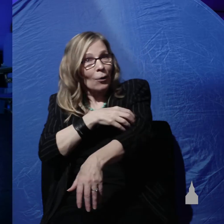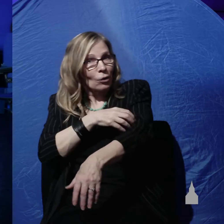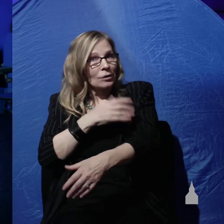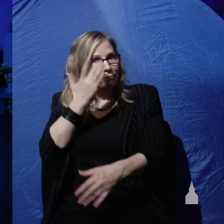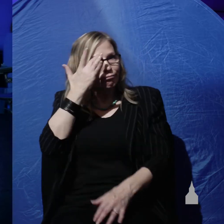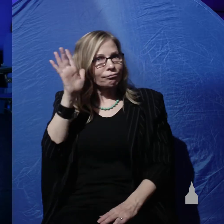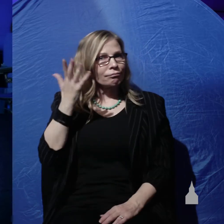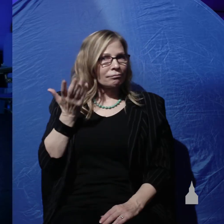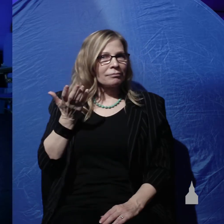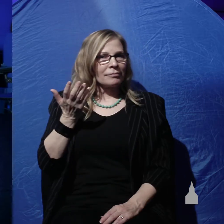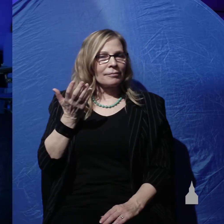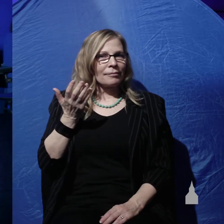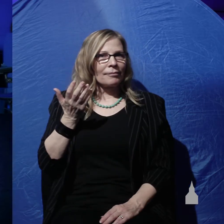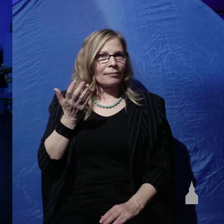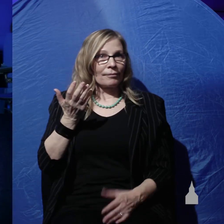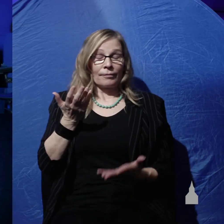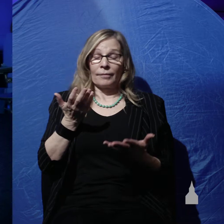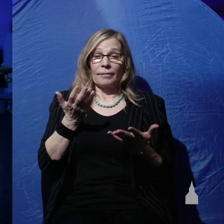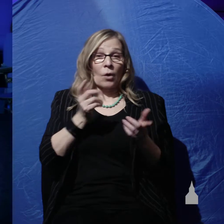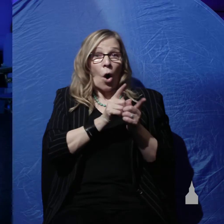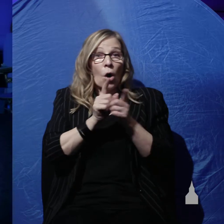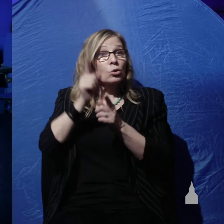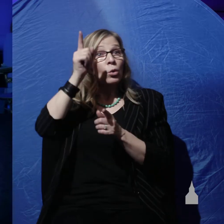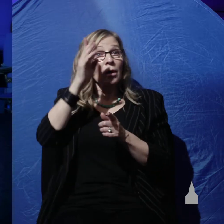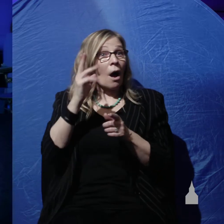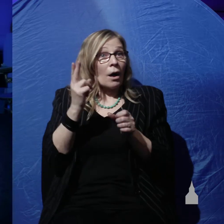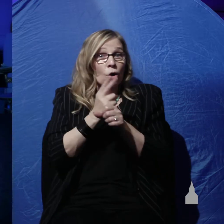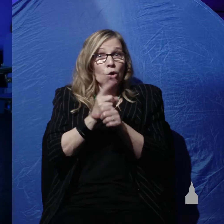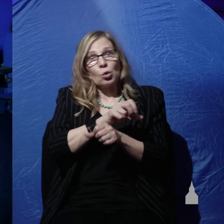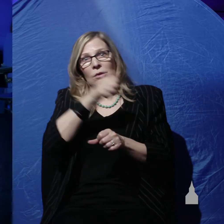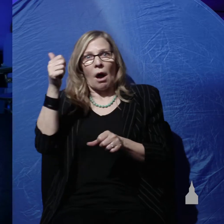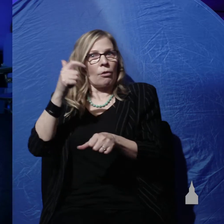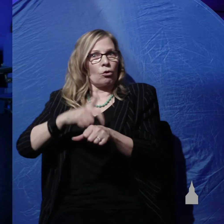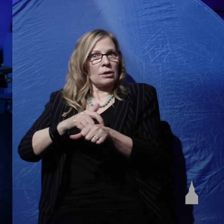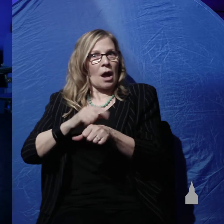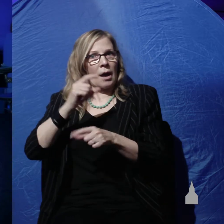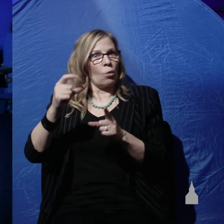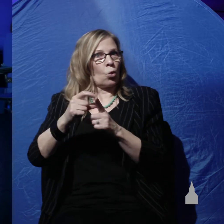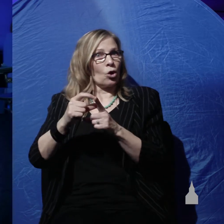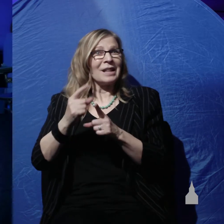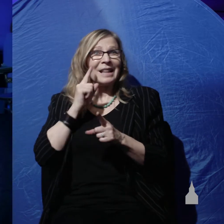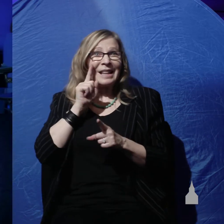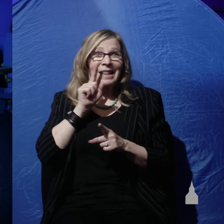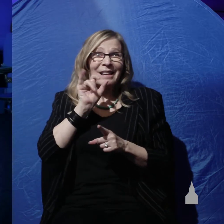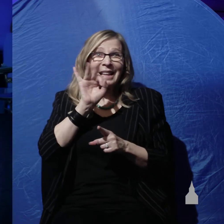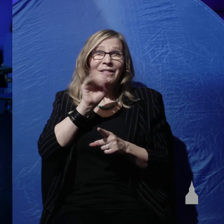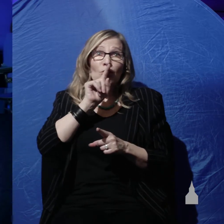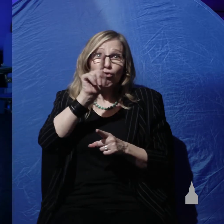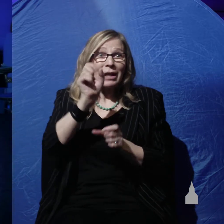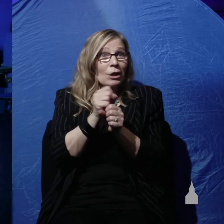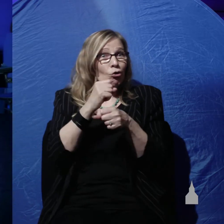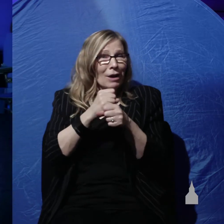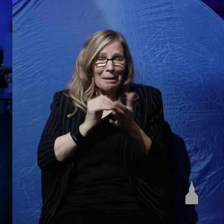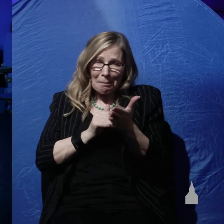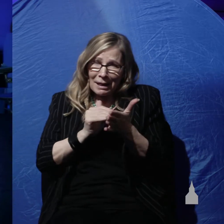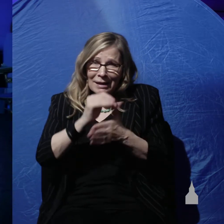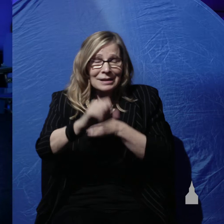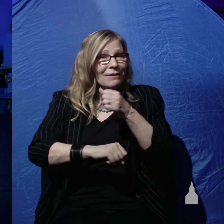And then we should note that God could have used other time words if he really created over millions of years. There's plenty of ways he could have said that in Hebrew.